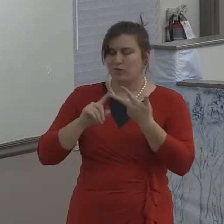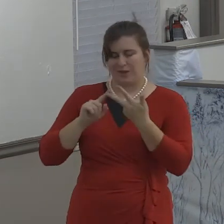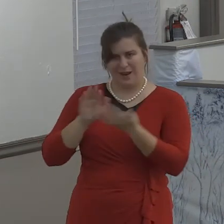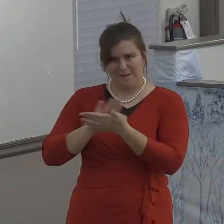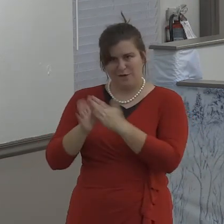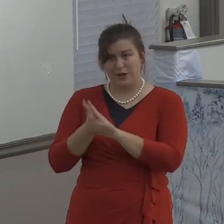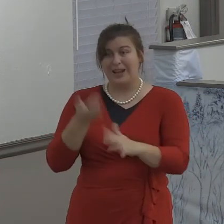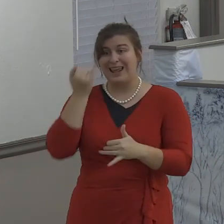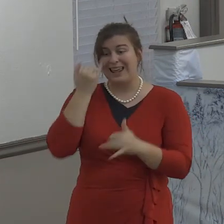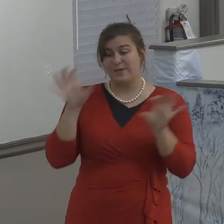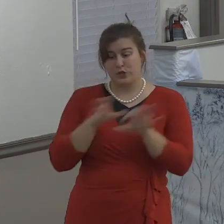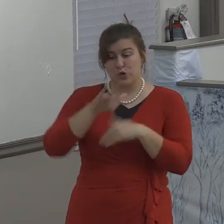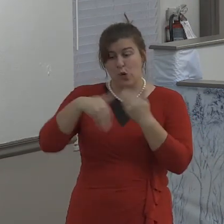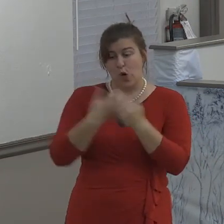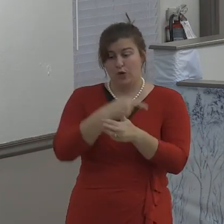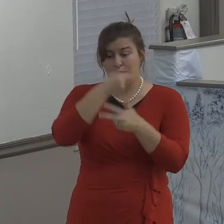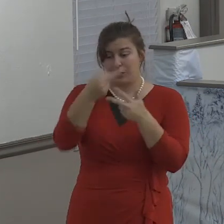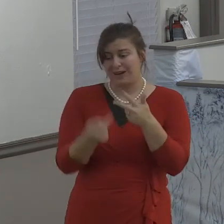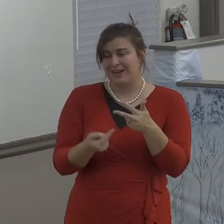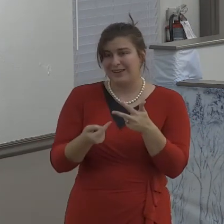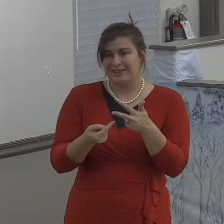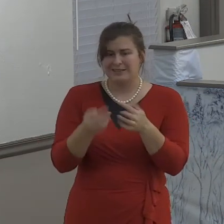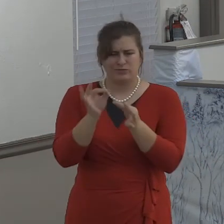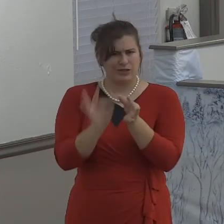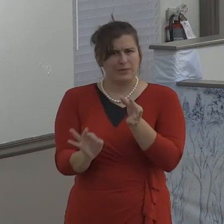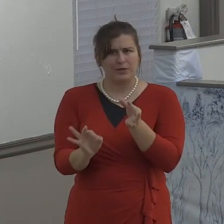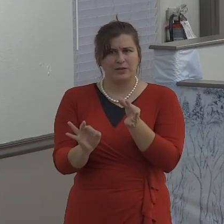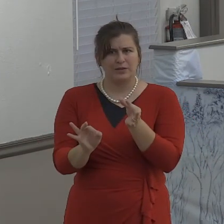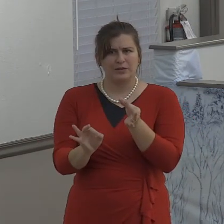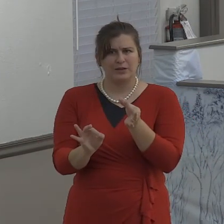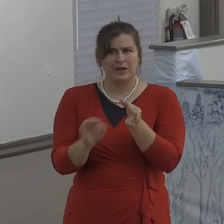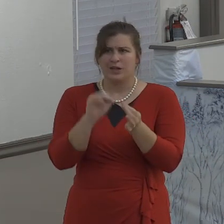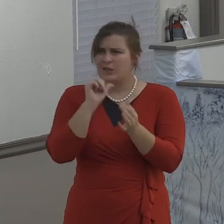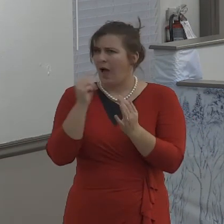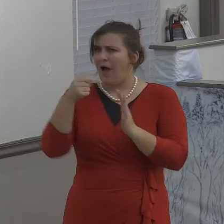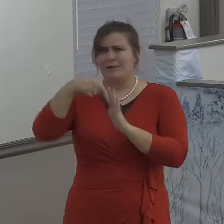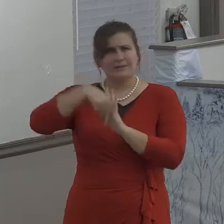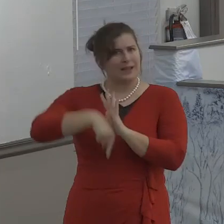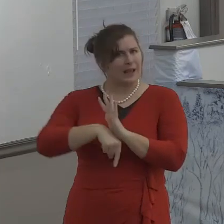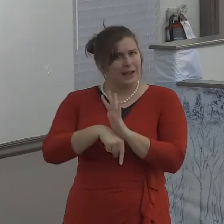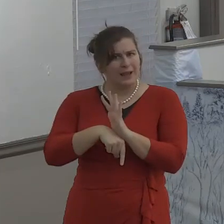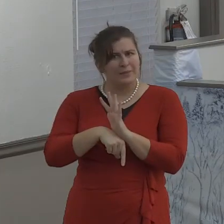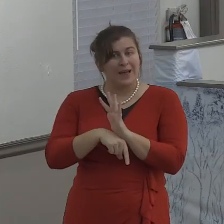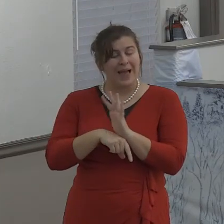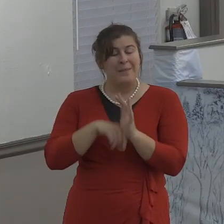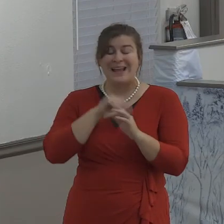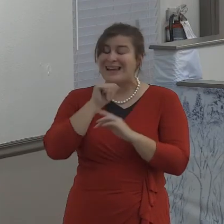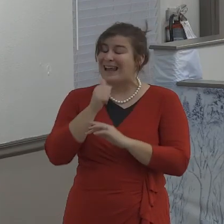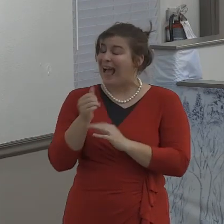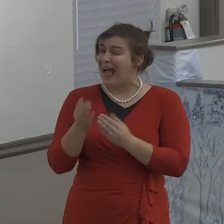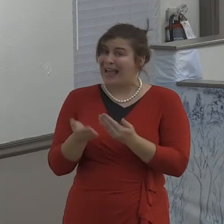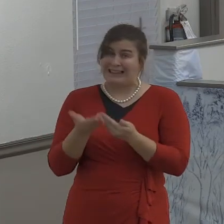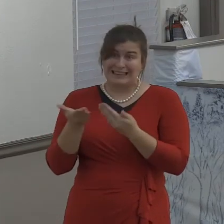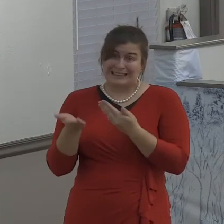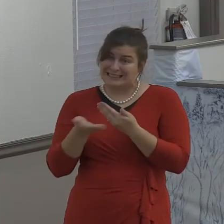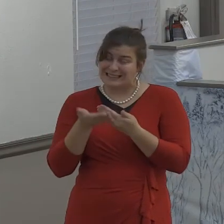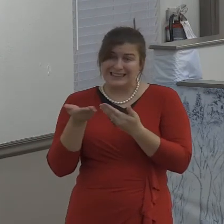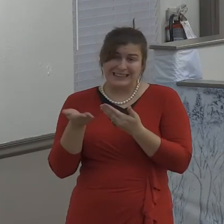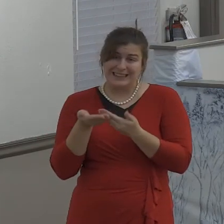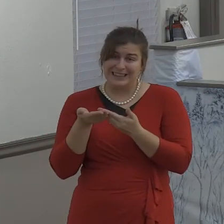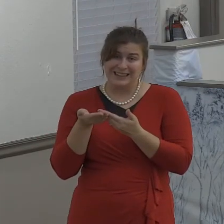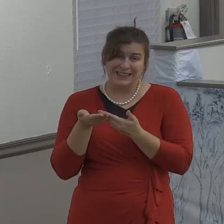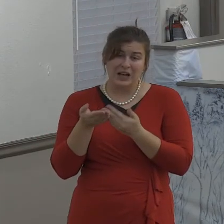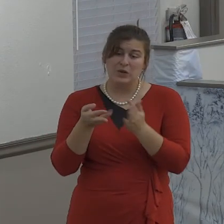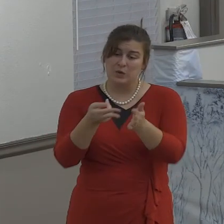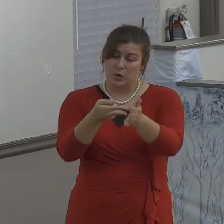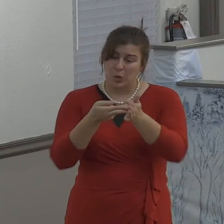but if we're kind and tender hearted and forgiving every single relationship in my life will be